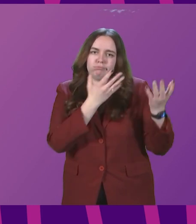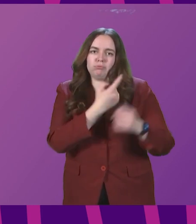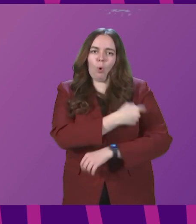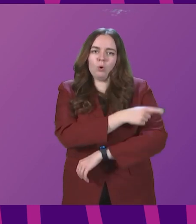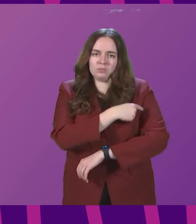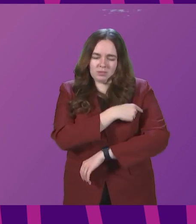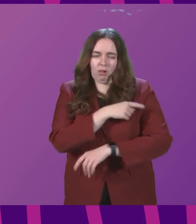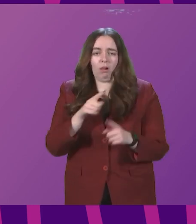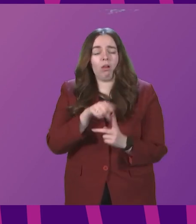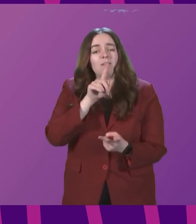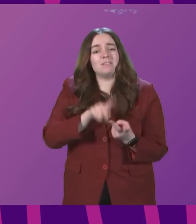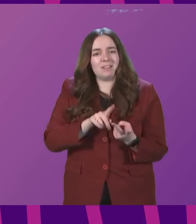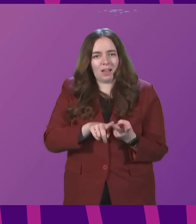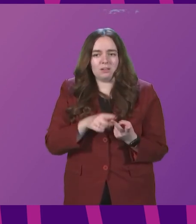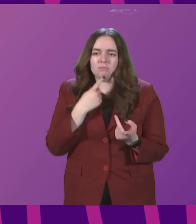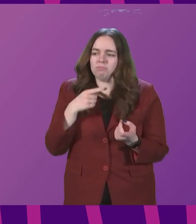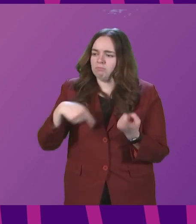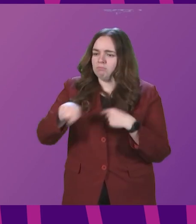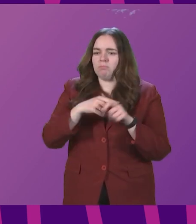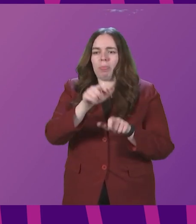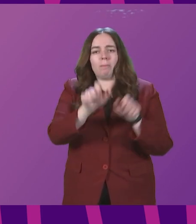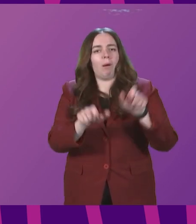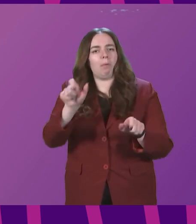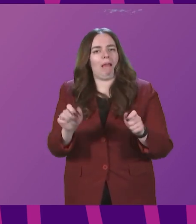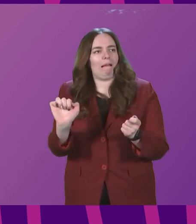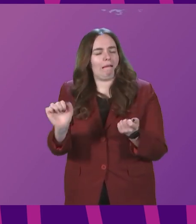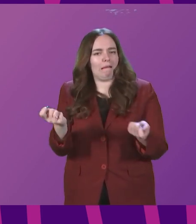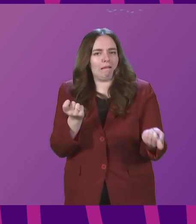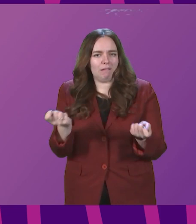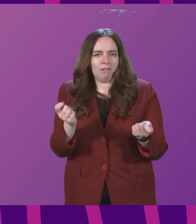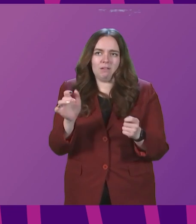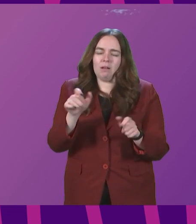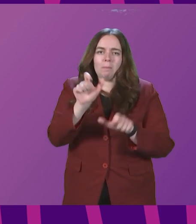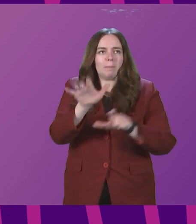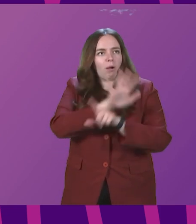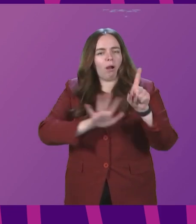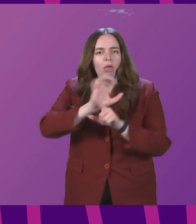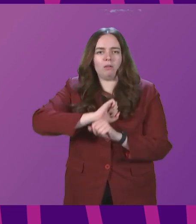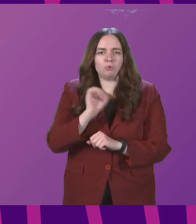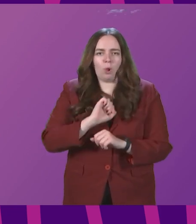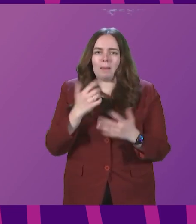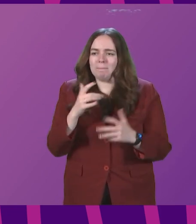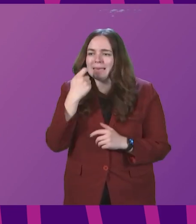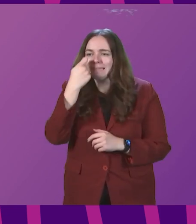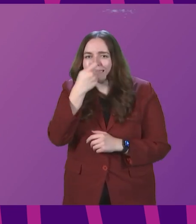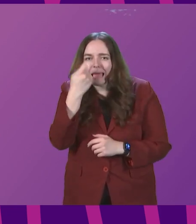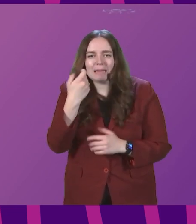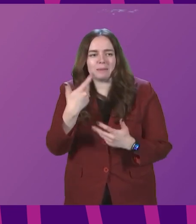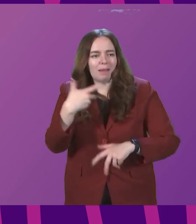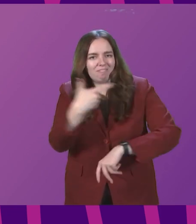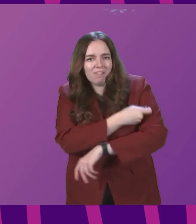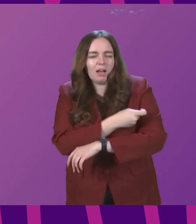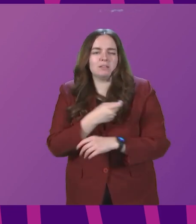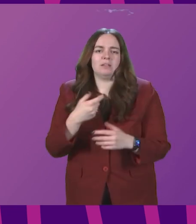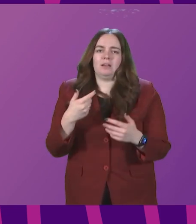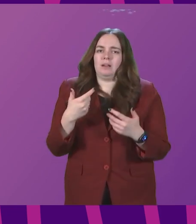main factor is the response from the general public. People across Scotland got their booster, took tests, self-isolated when they needed to. They